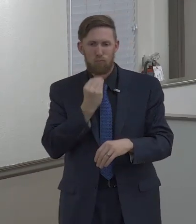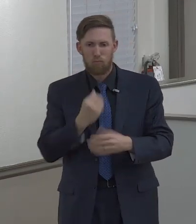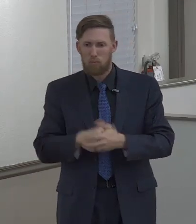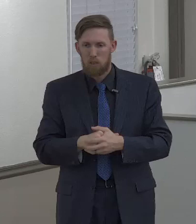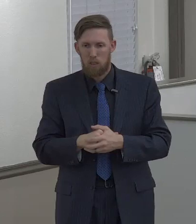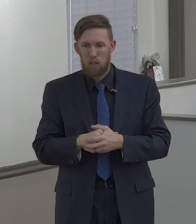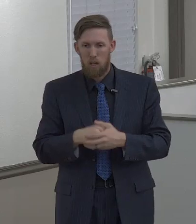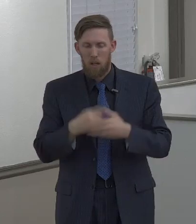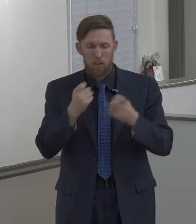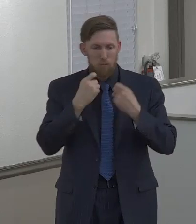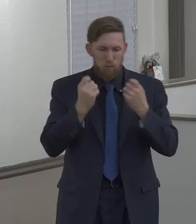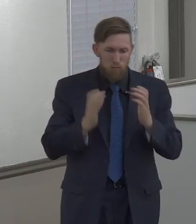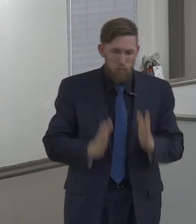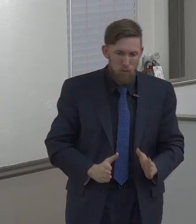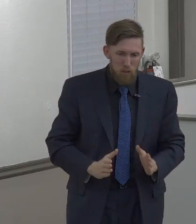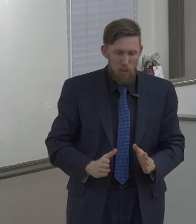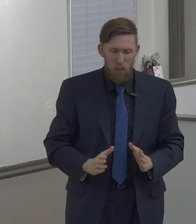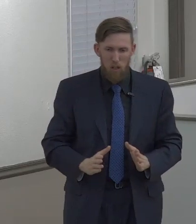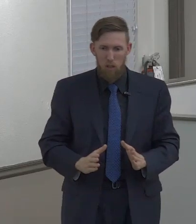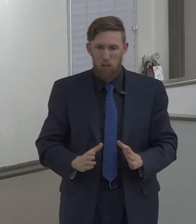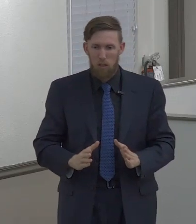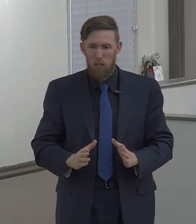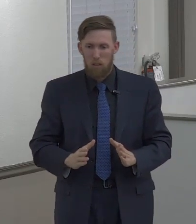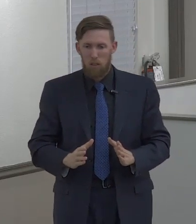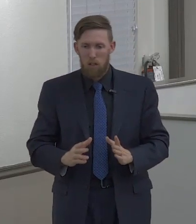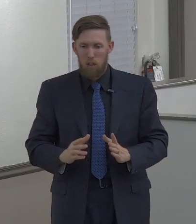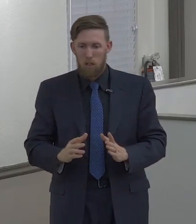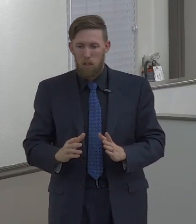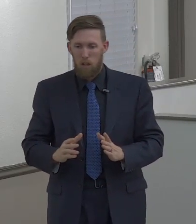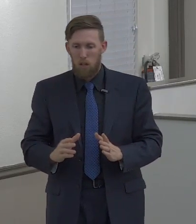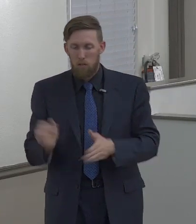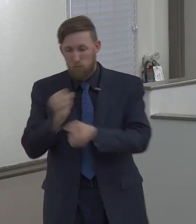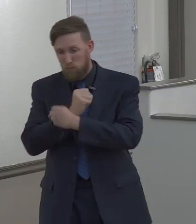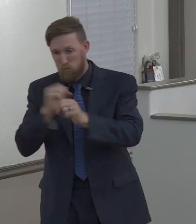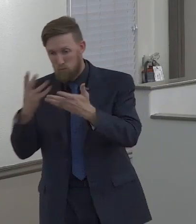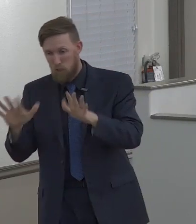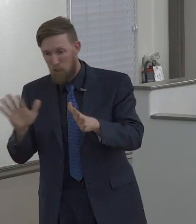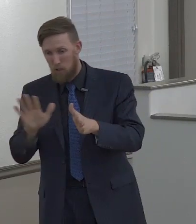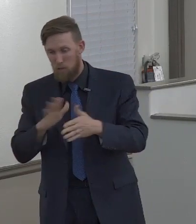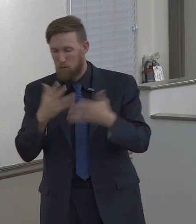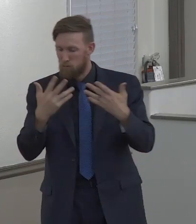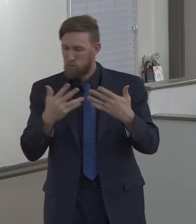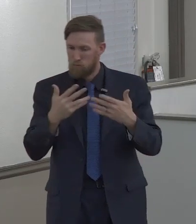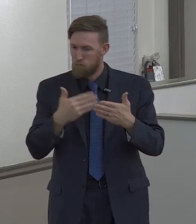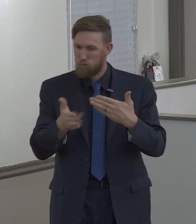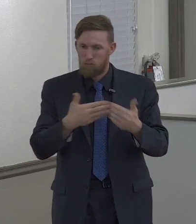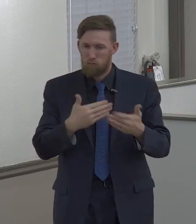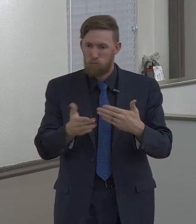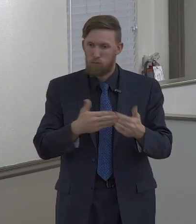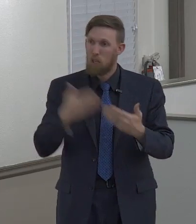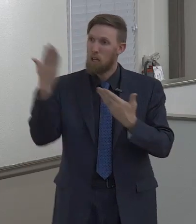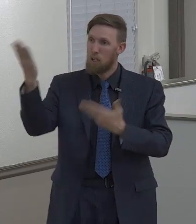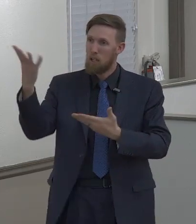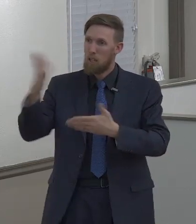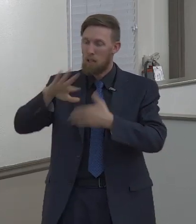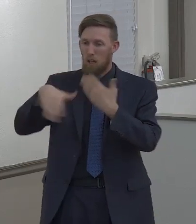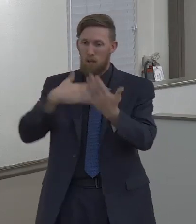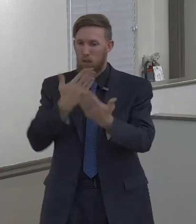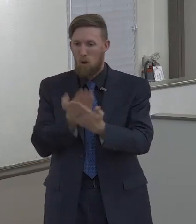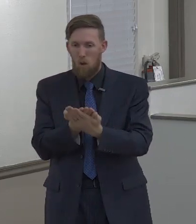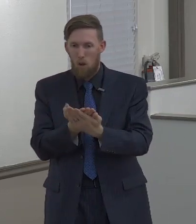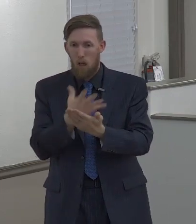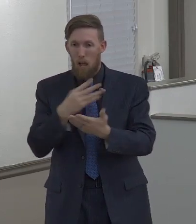circumcision or uncircumcision, barbarian, Scythian, bond nor free, but Christ is all, and in all.